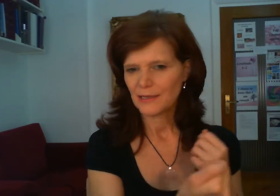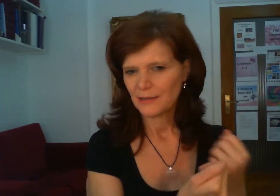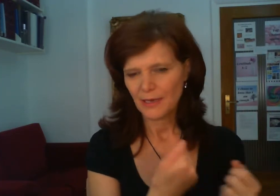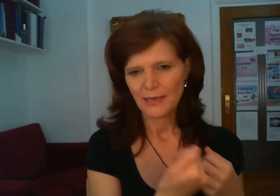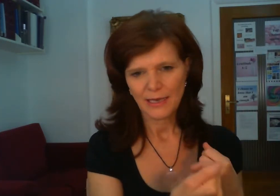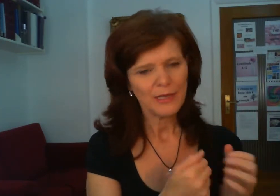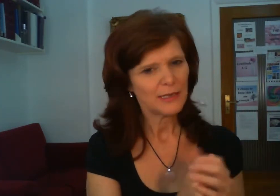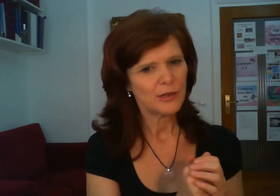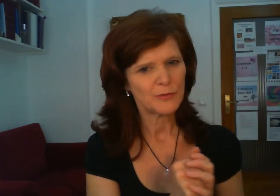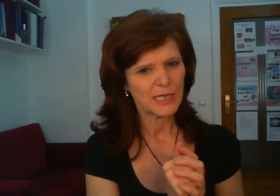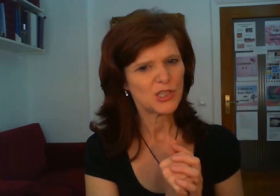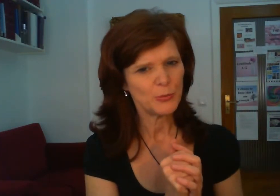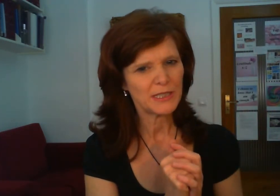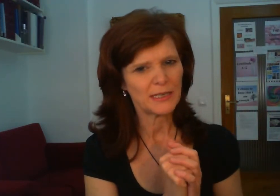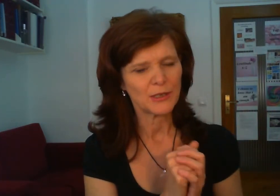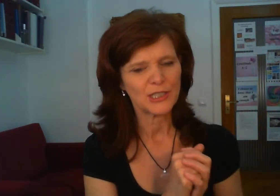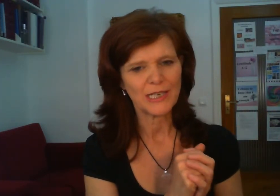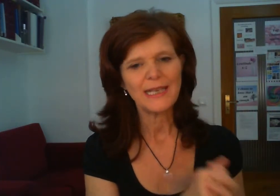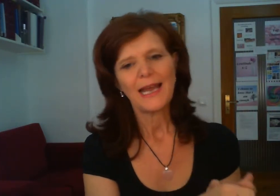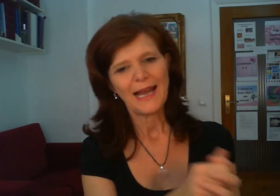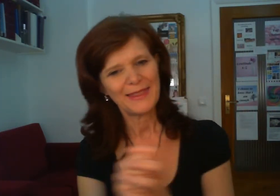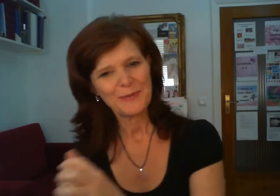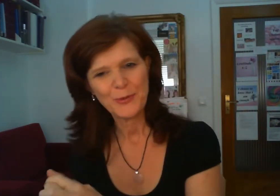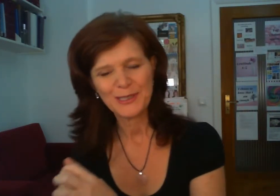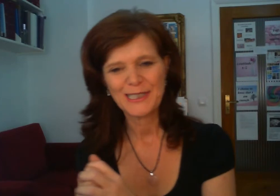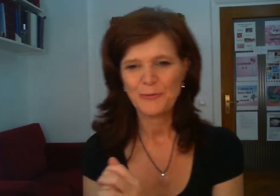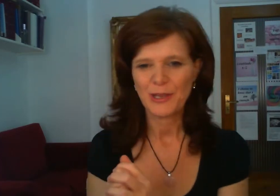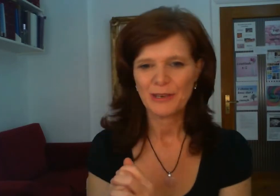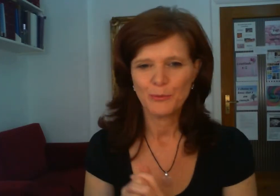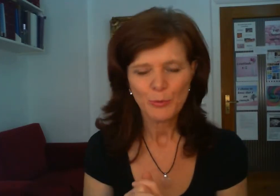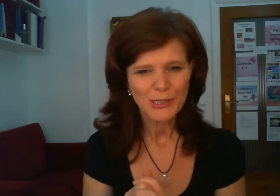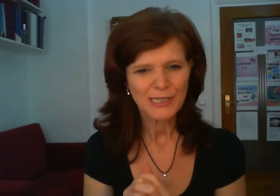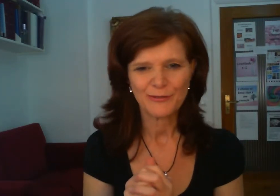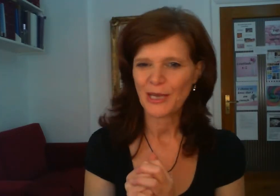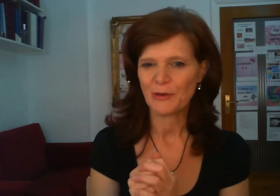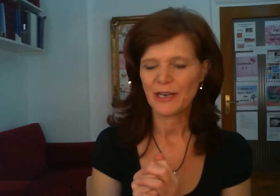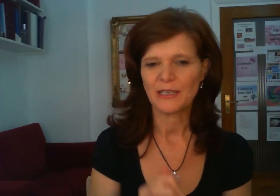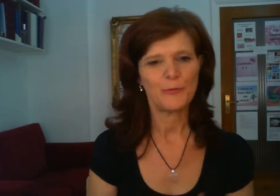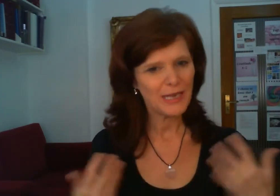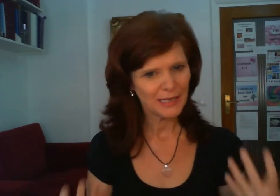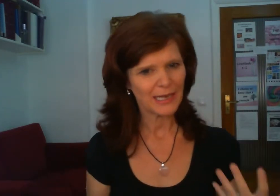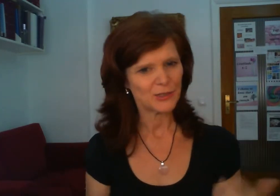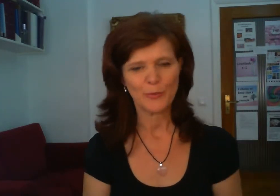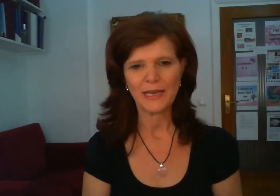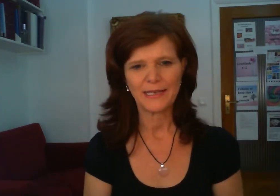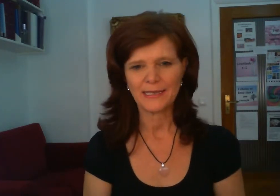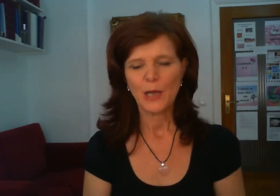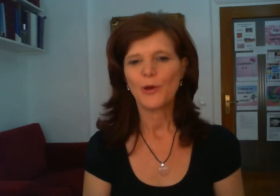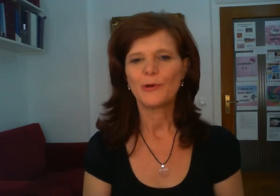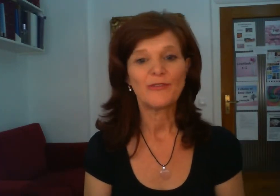and have a little conversation with technology and then we'll see with a more positive tapping round if we can get to a place where we're